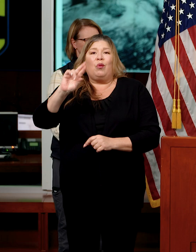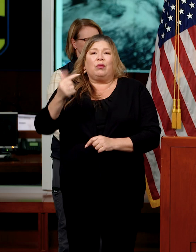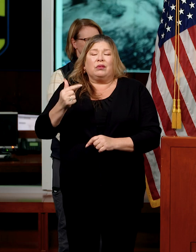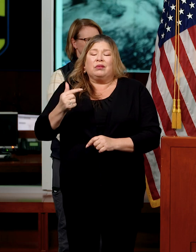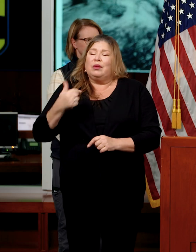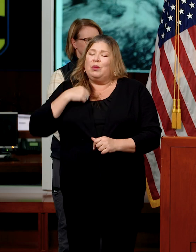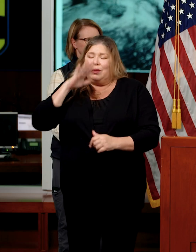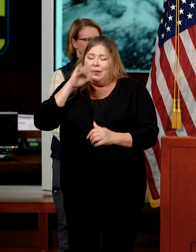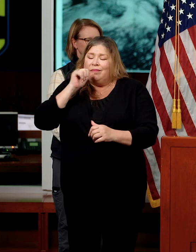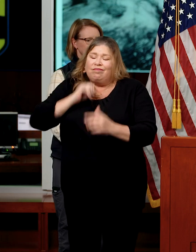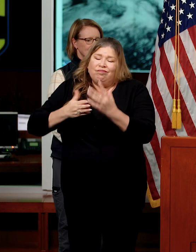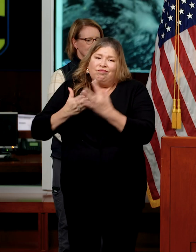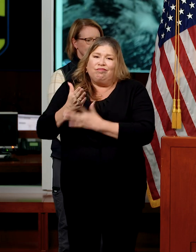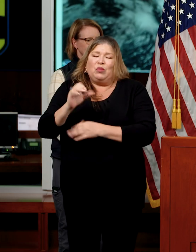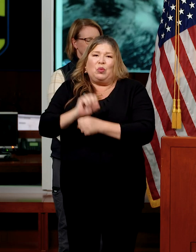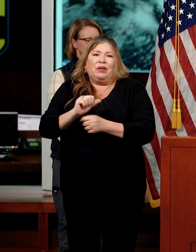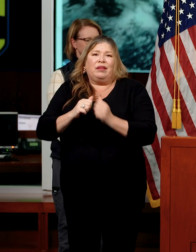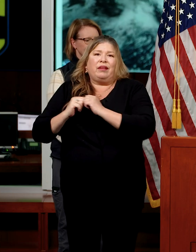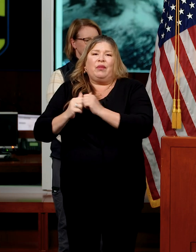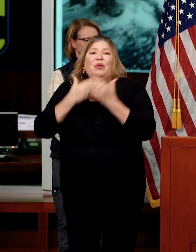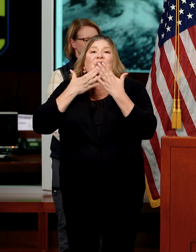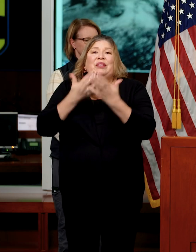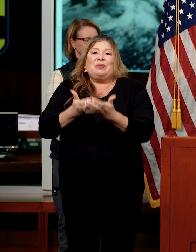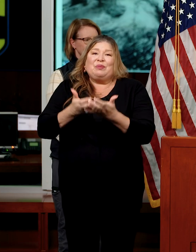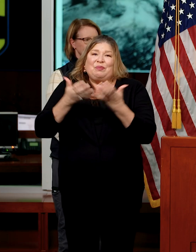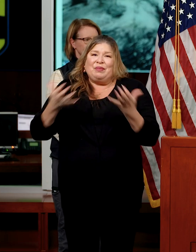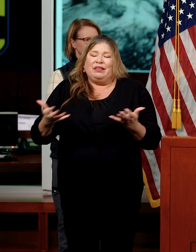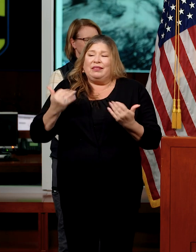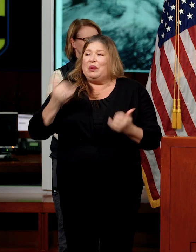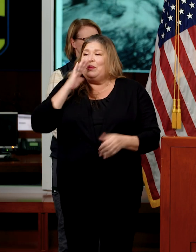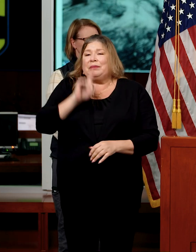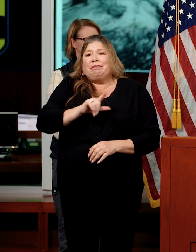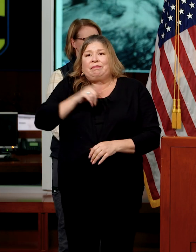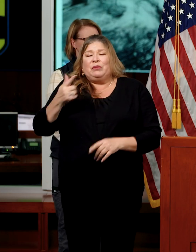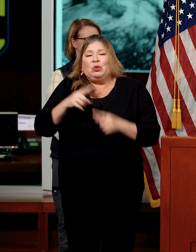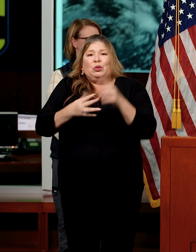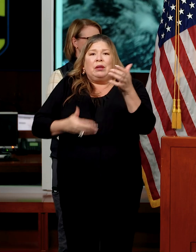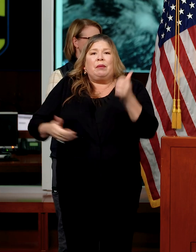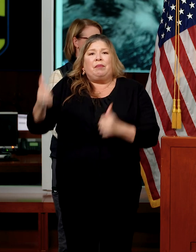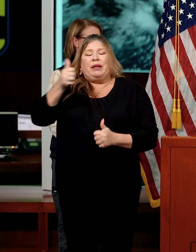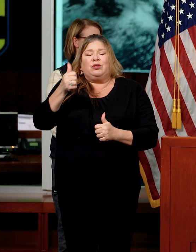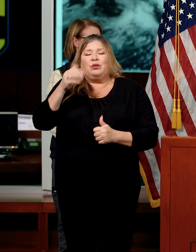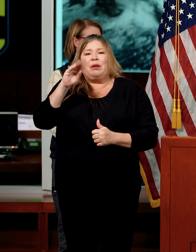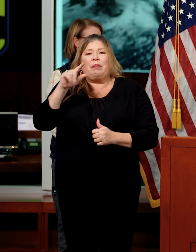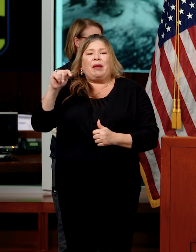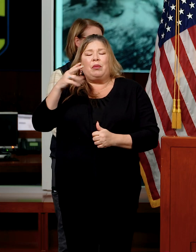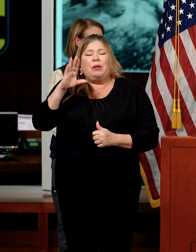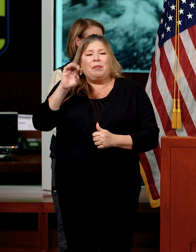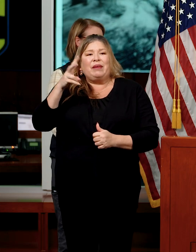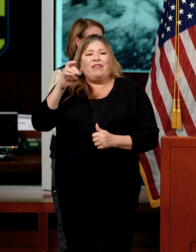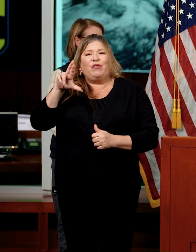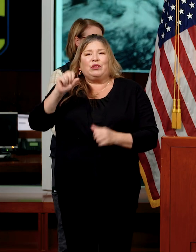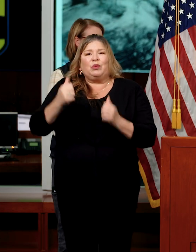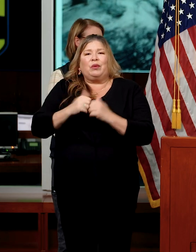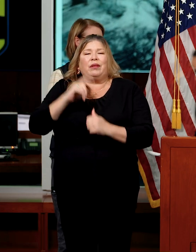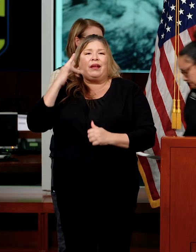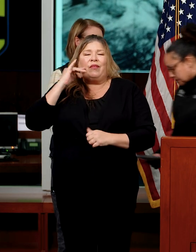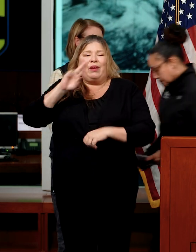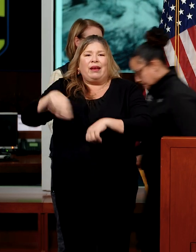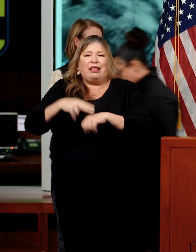will get through this working together. Thanks so much. And at this time, I will turn it over to Major General Matthew Beavers of the California National Guard.